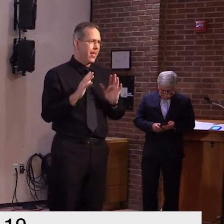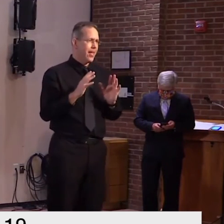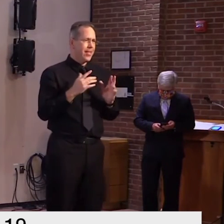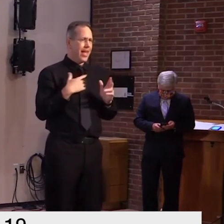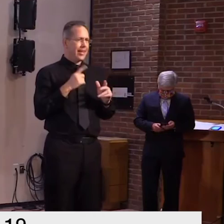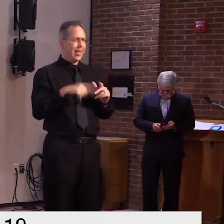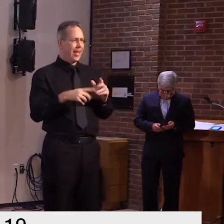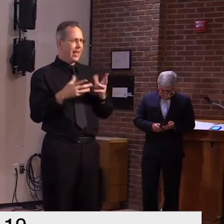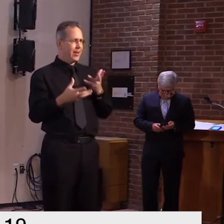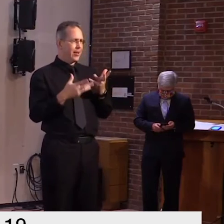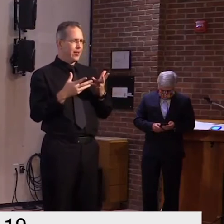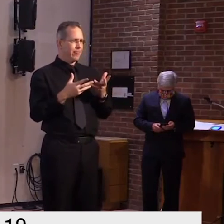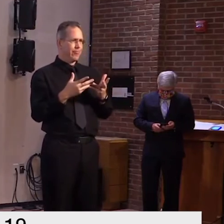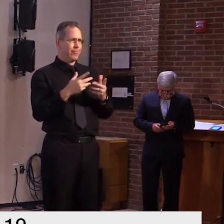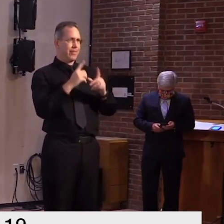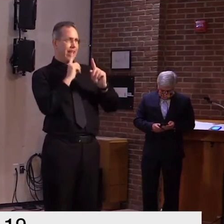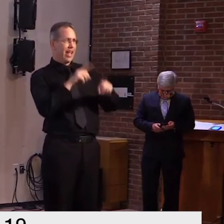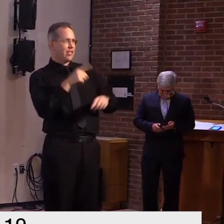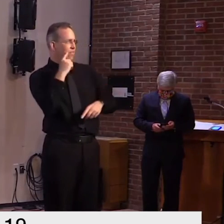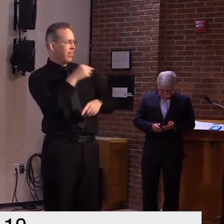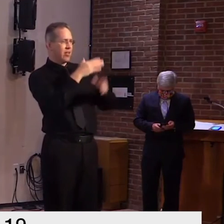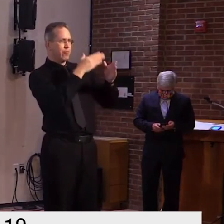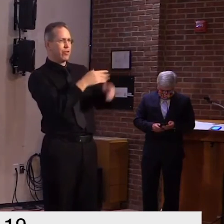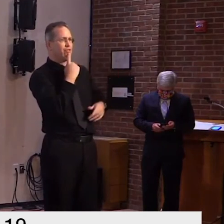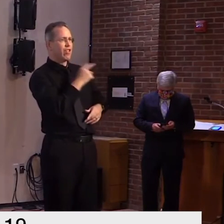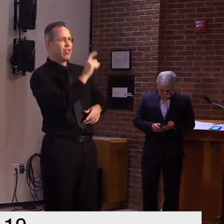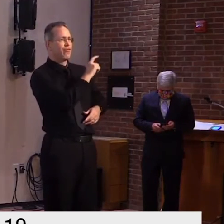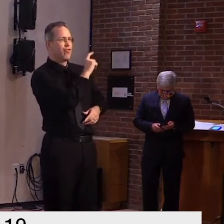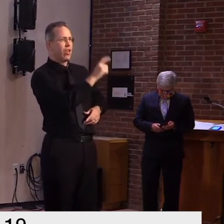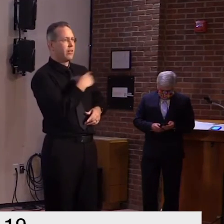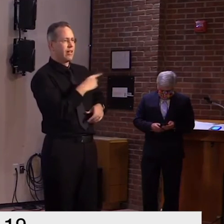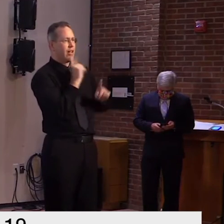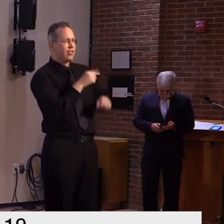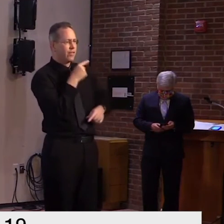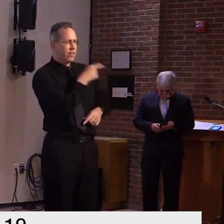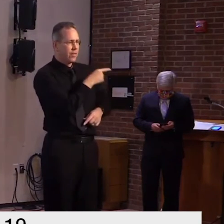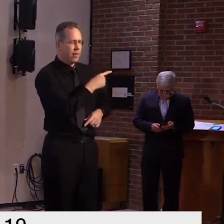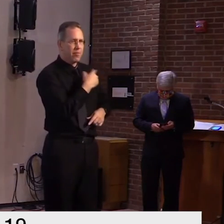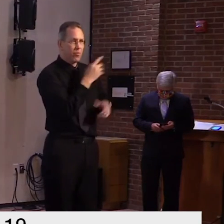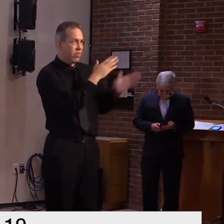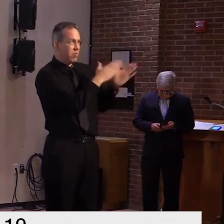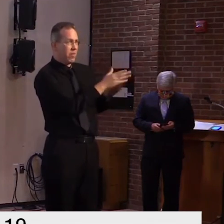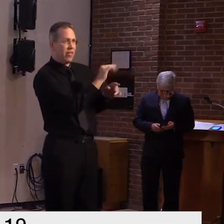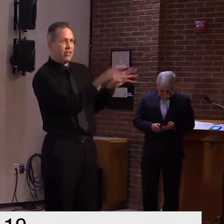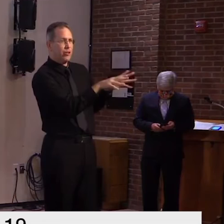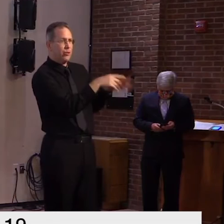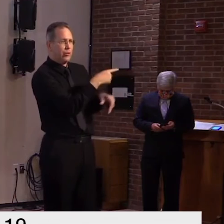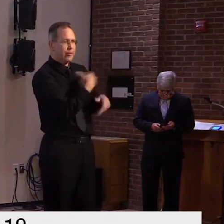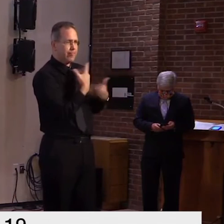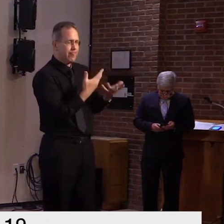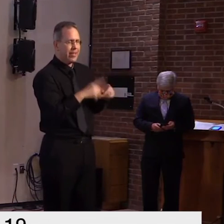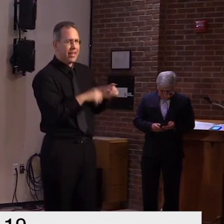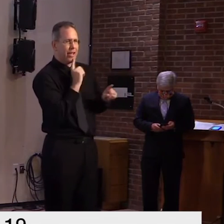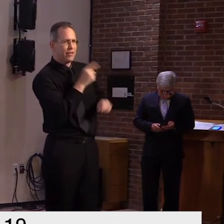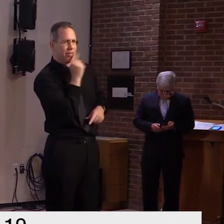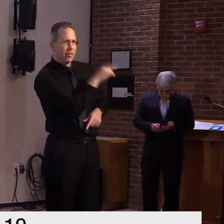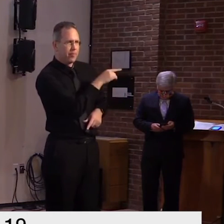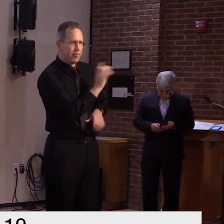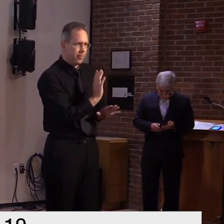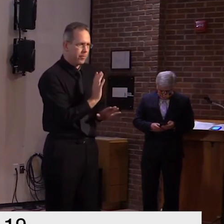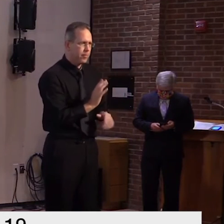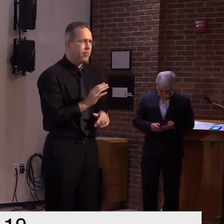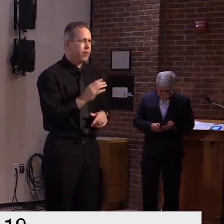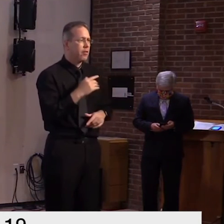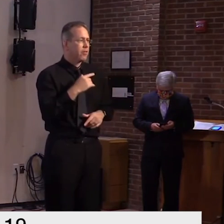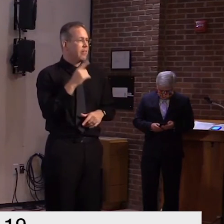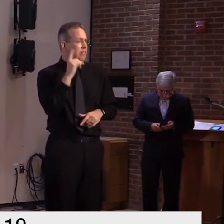their intentions though i've heard of what you said that they are going to be doing now i don't know if that's every state uh